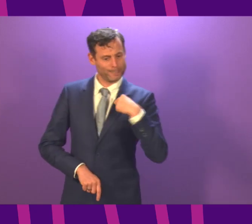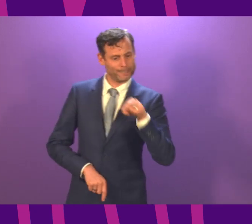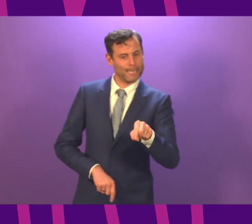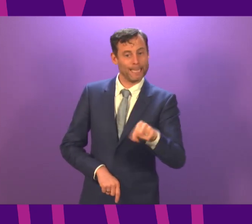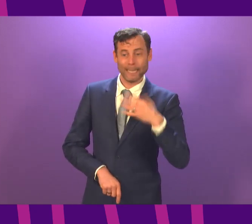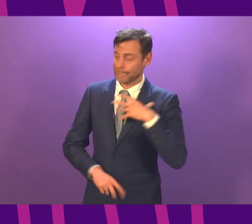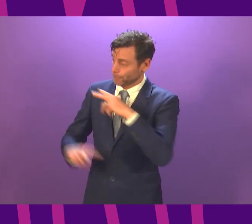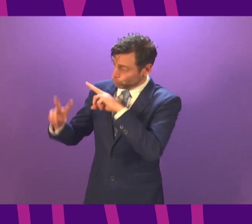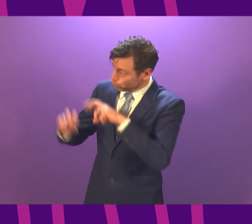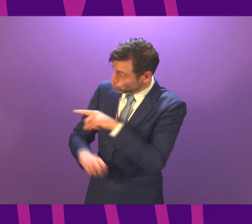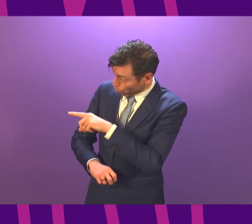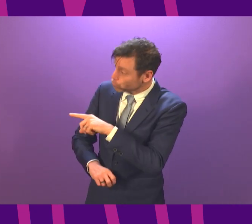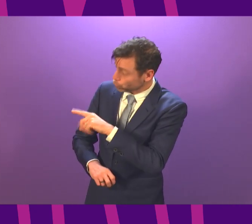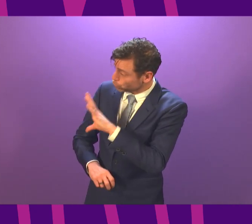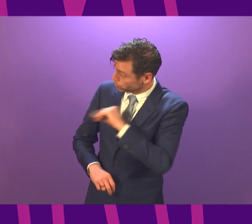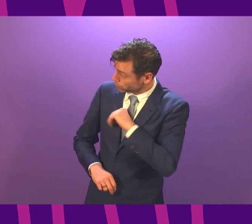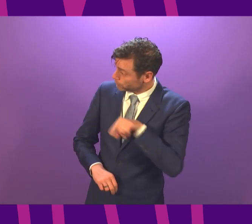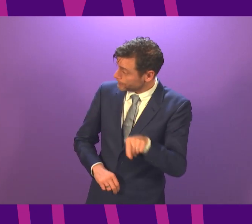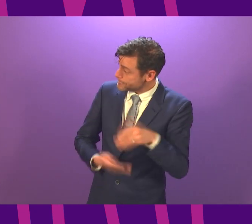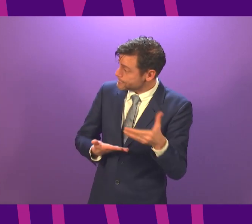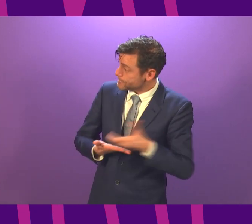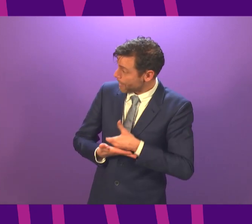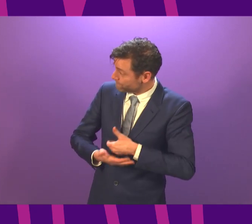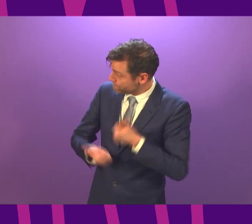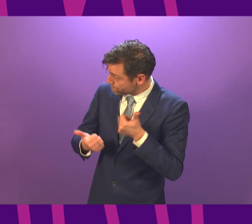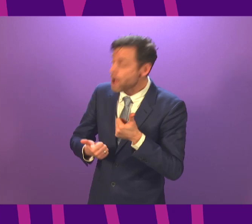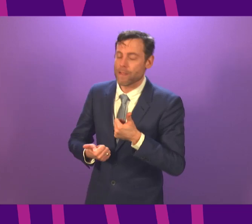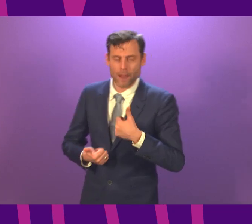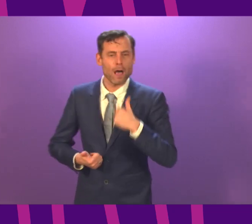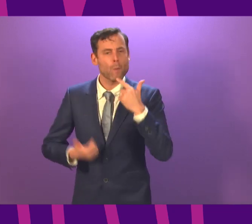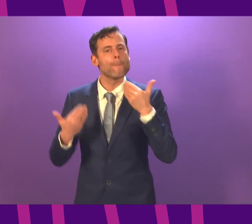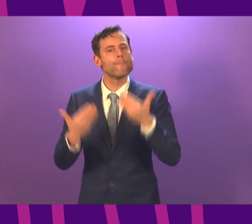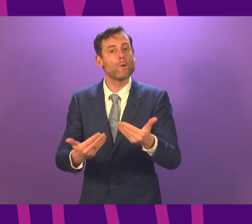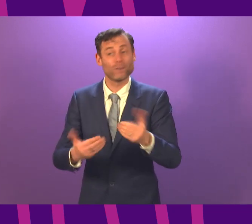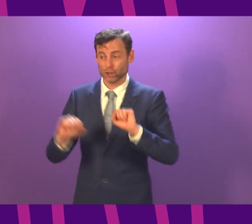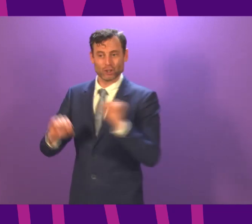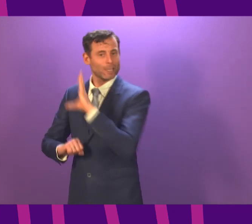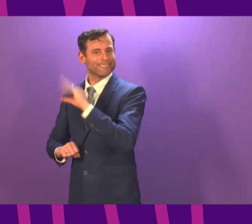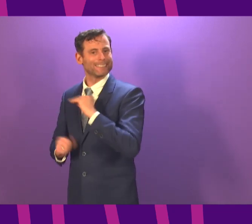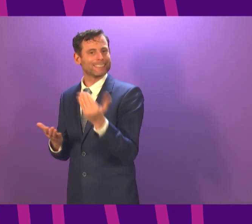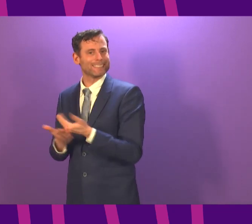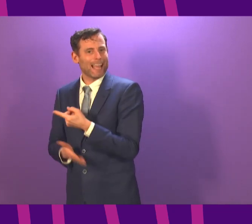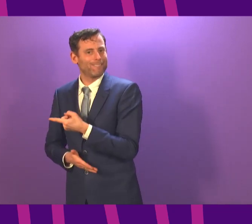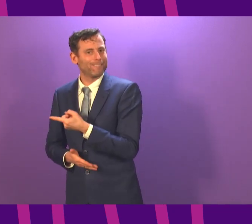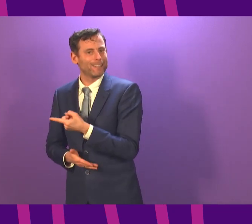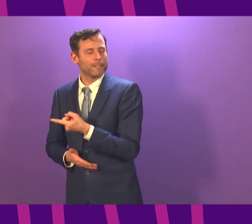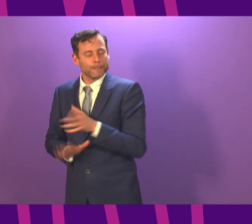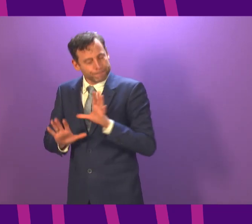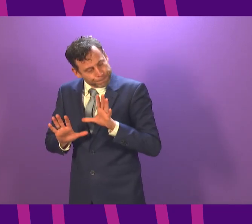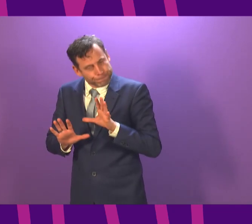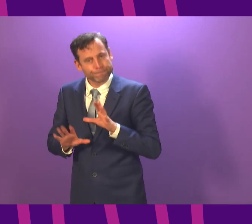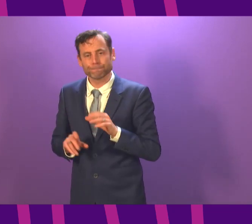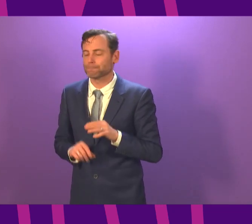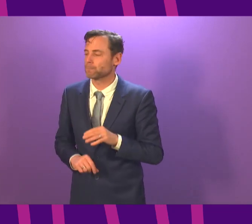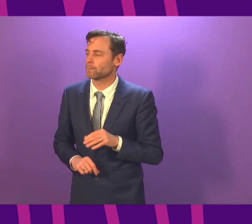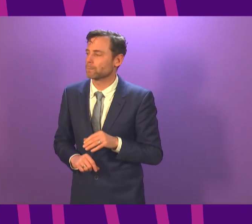that I can say to teachers and parents that it is safe to do so. And we will be looking at all of these issues very carefully. But, you know, lastly, on this